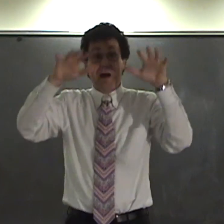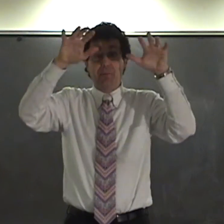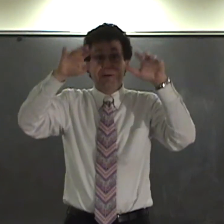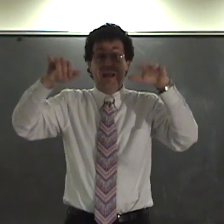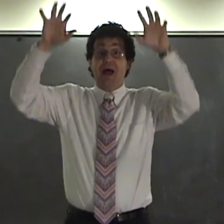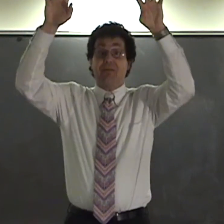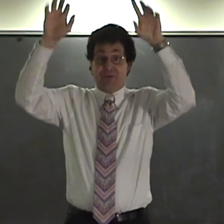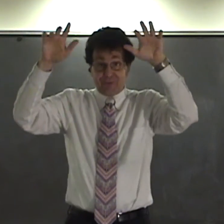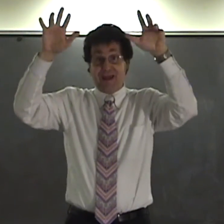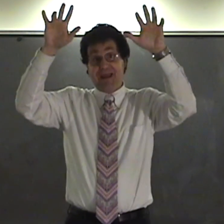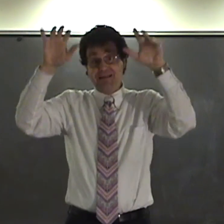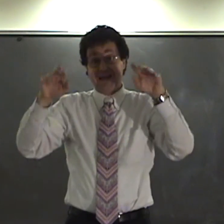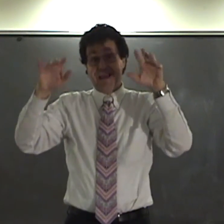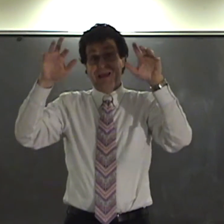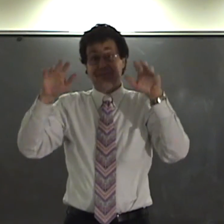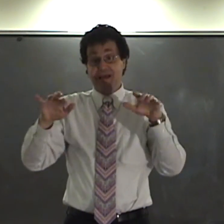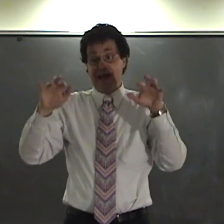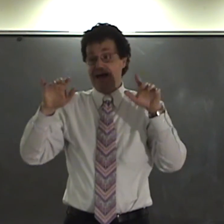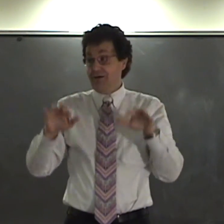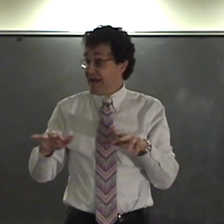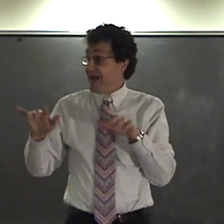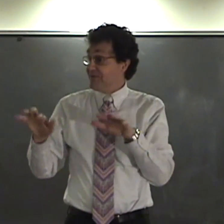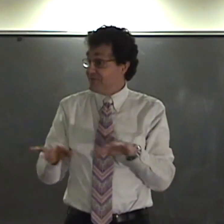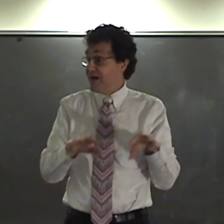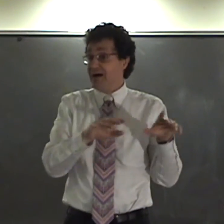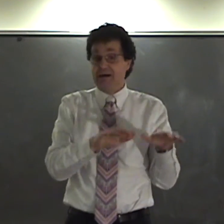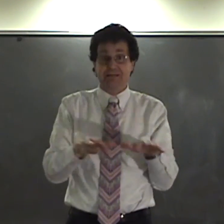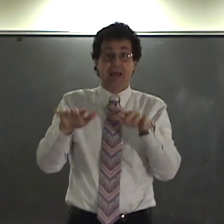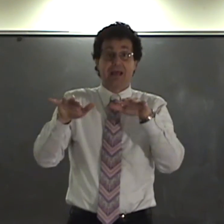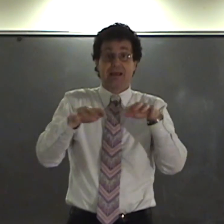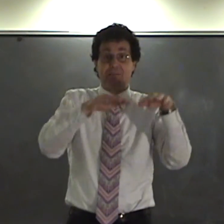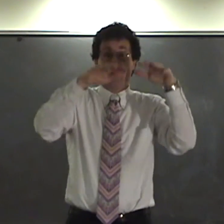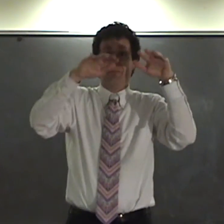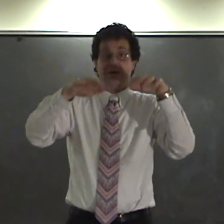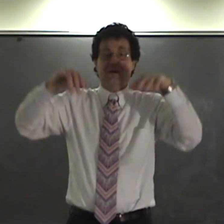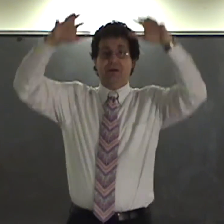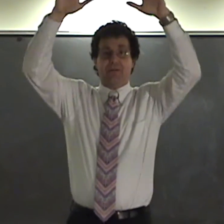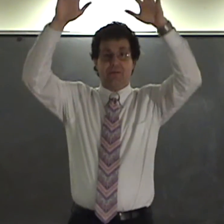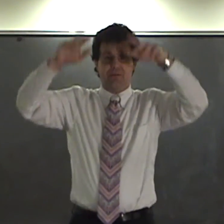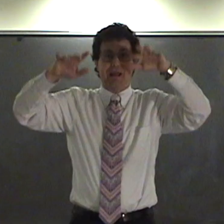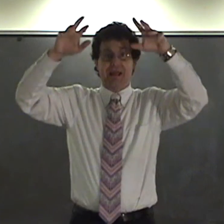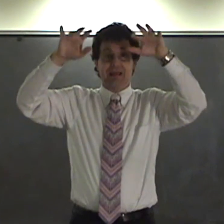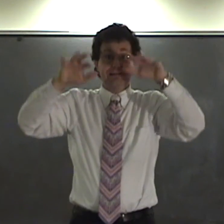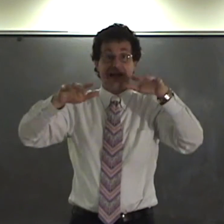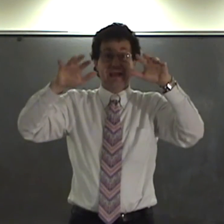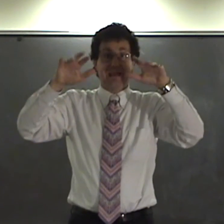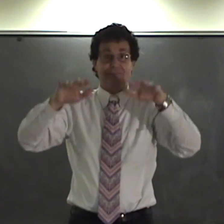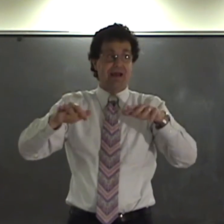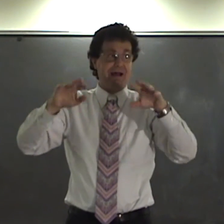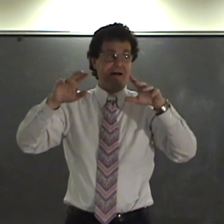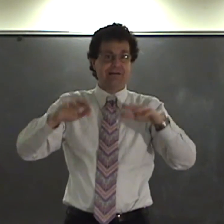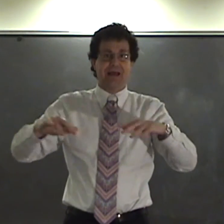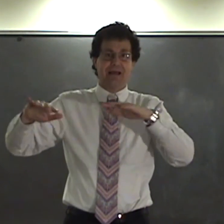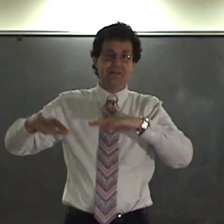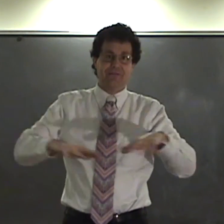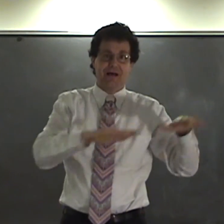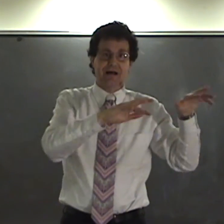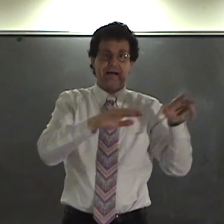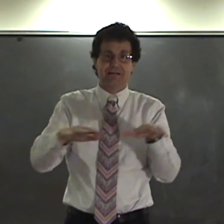up, the rains came down and the floods came up, the rains came down and the floods